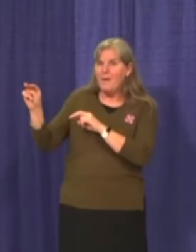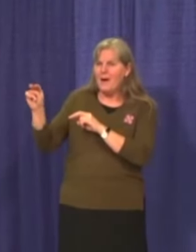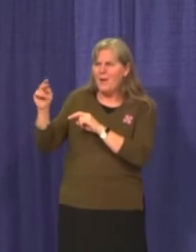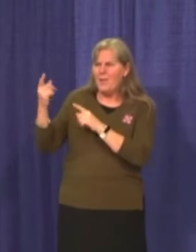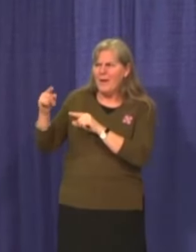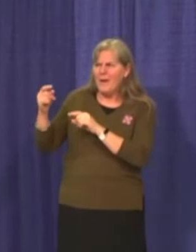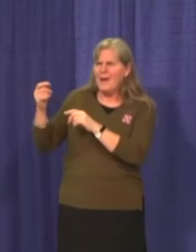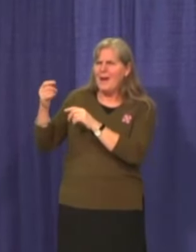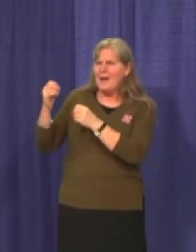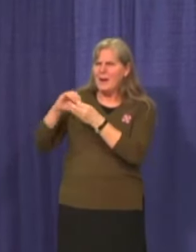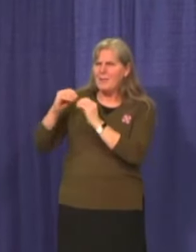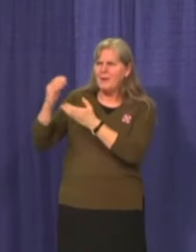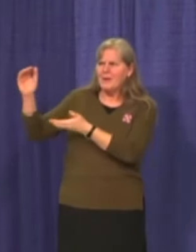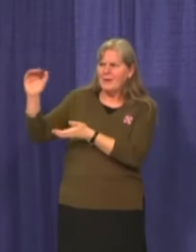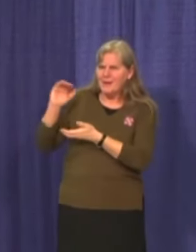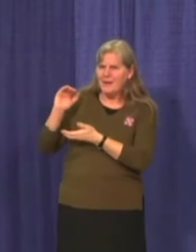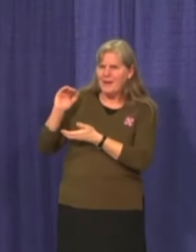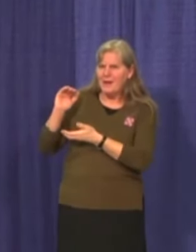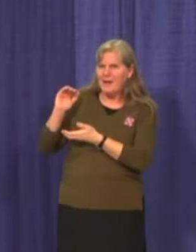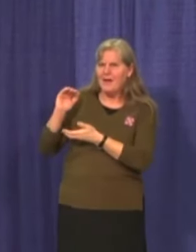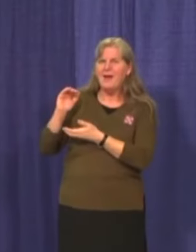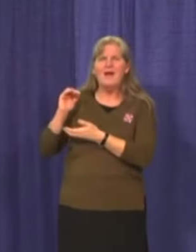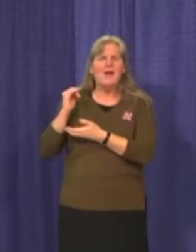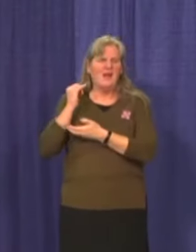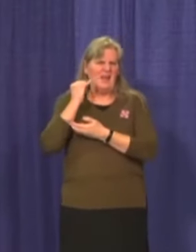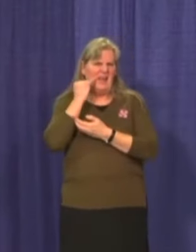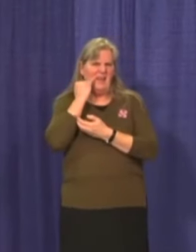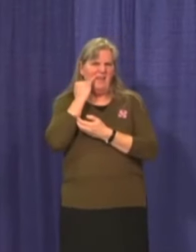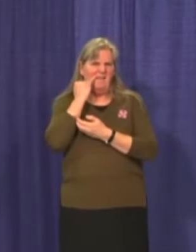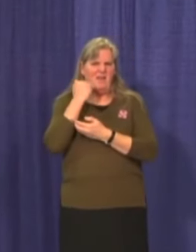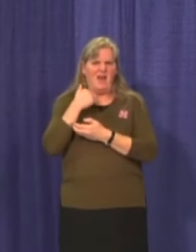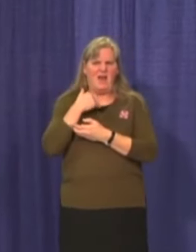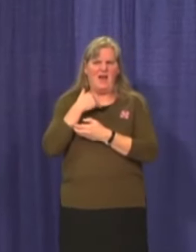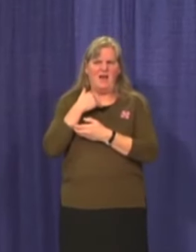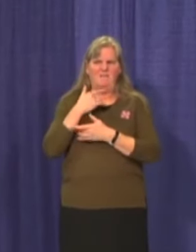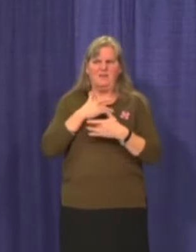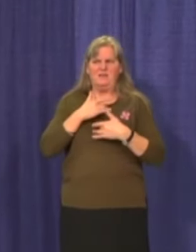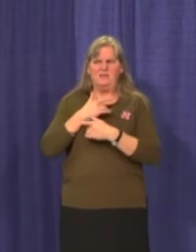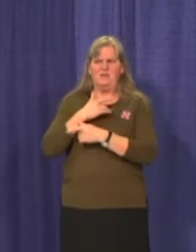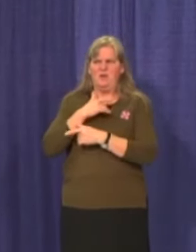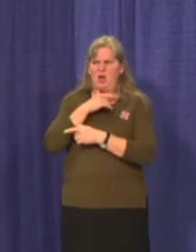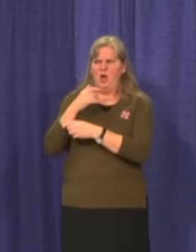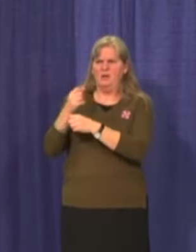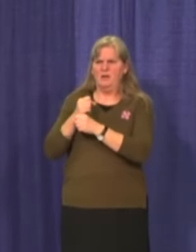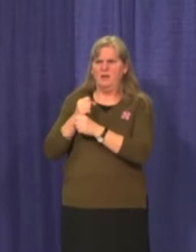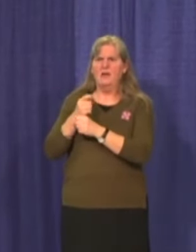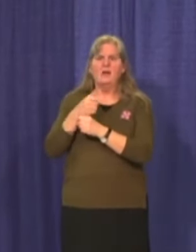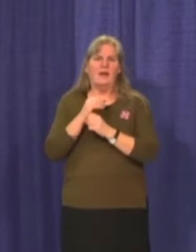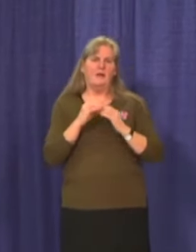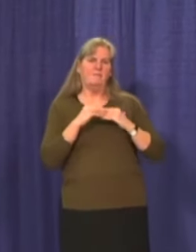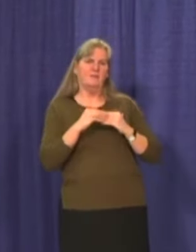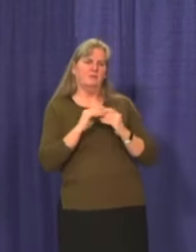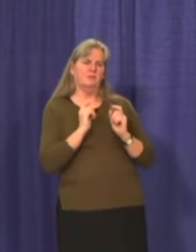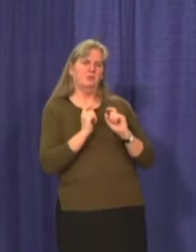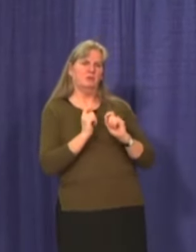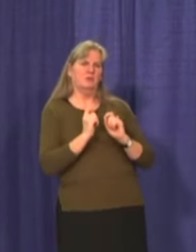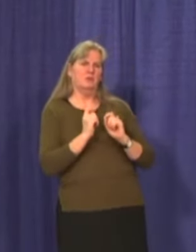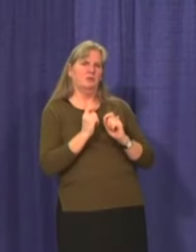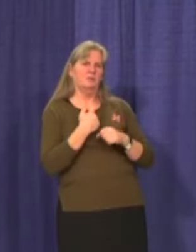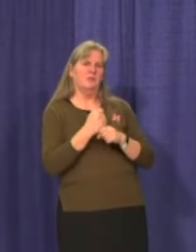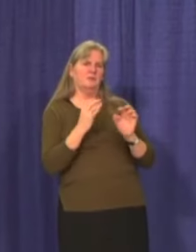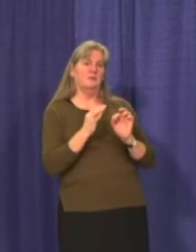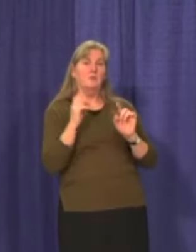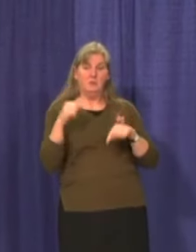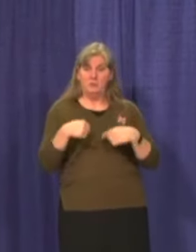If we, uh, have any reason for concern, that gives us the ability to adjust. So far, so good.